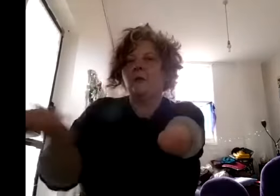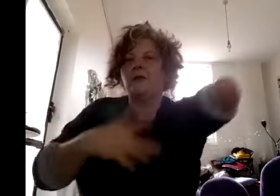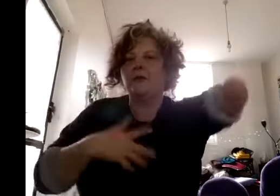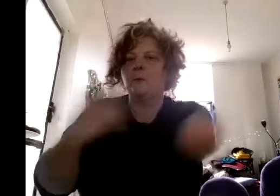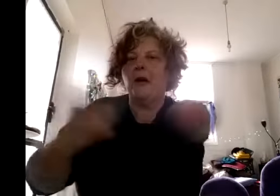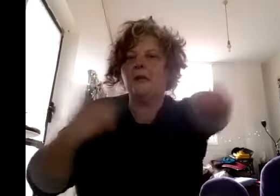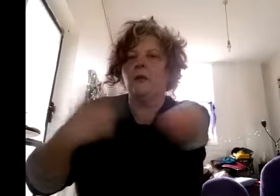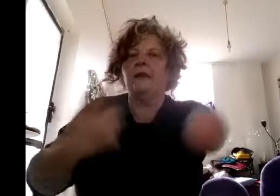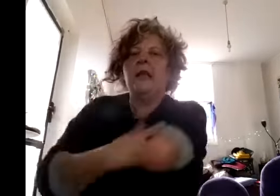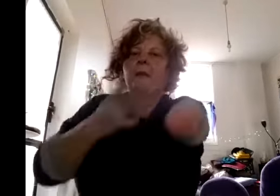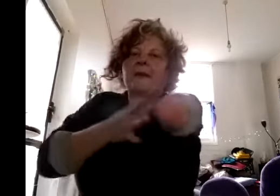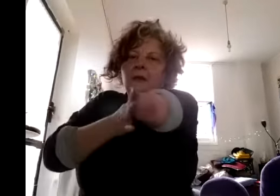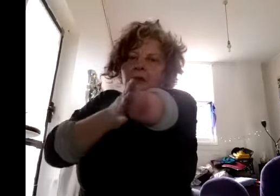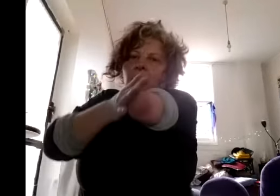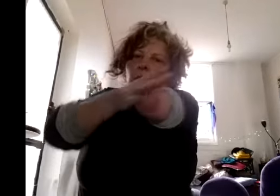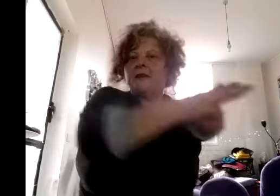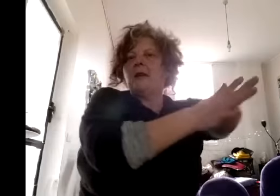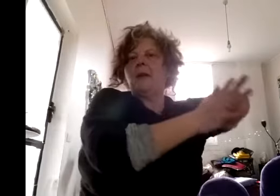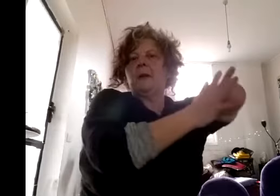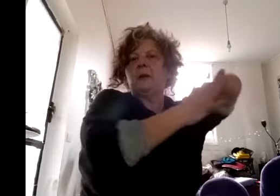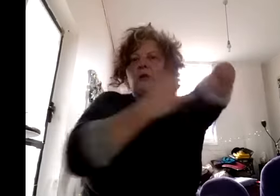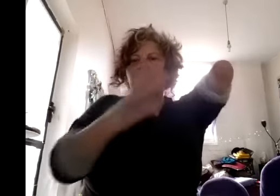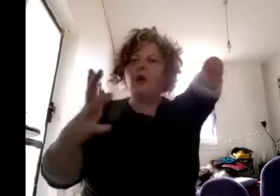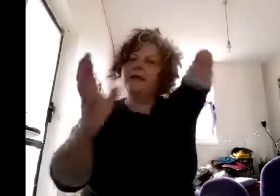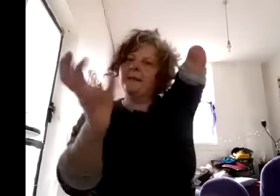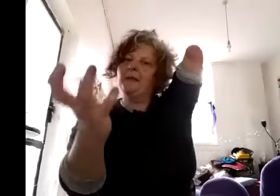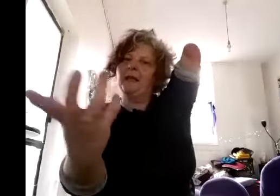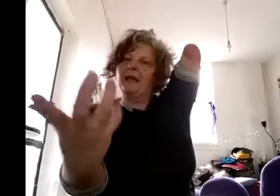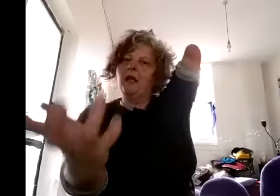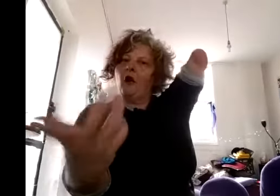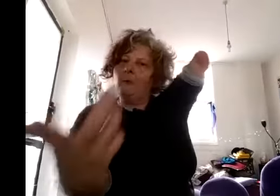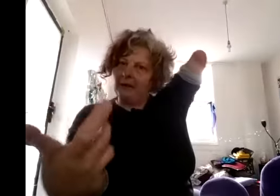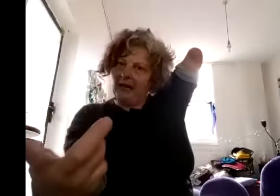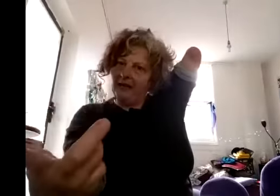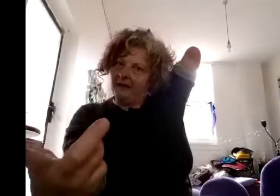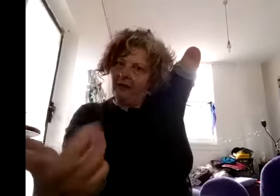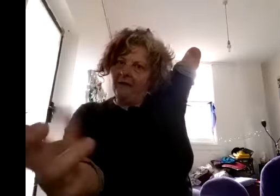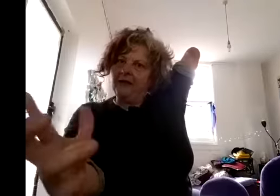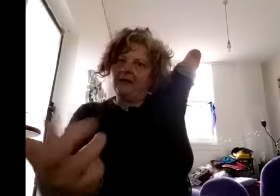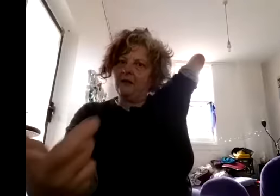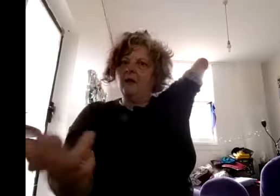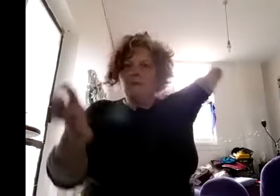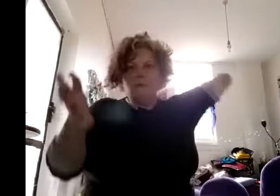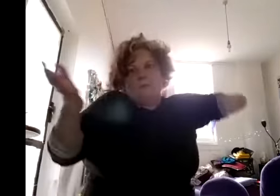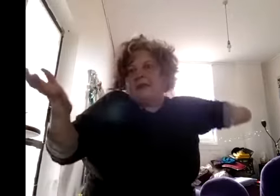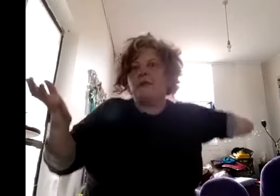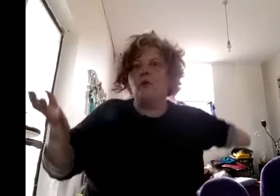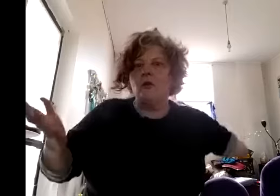to the supermarket or whatever but then the twist will happen because her disability complicates this story